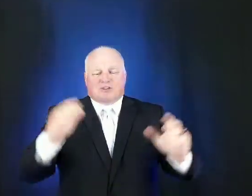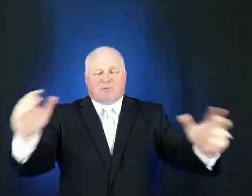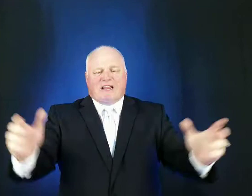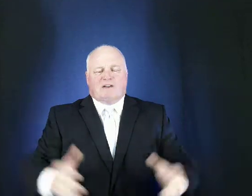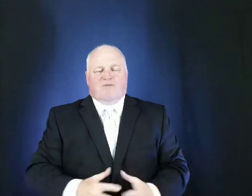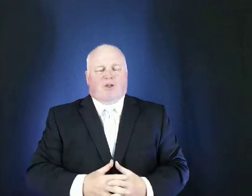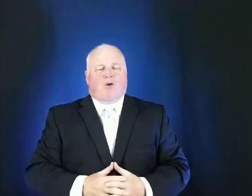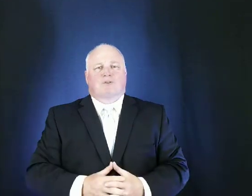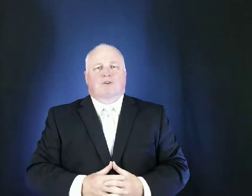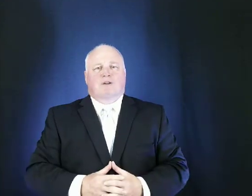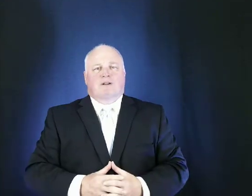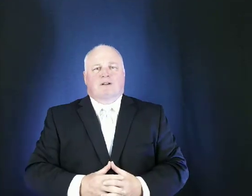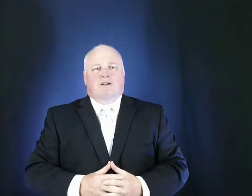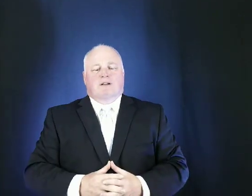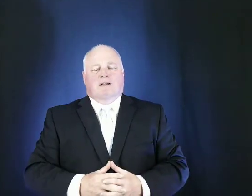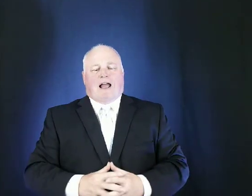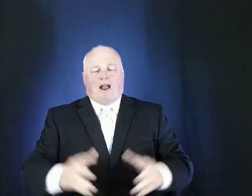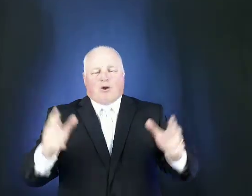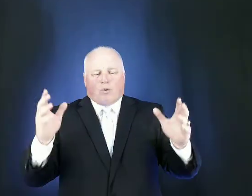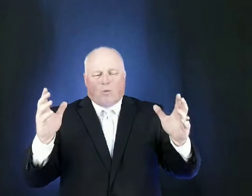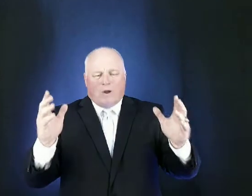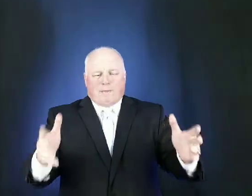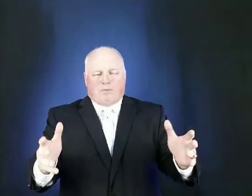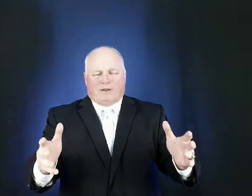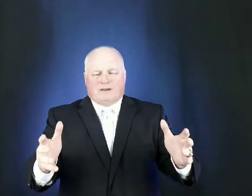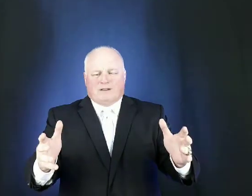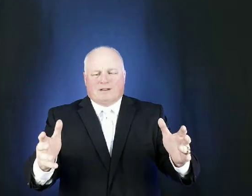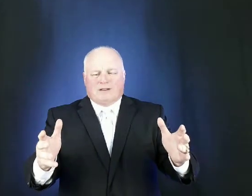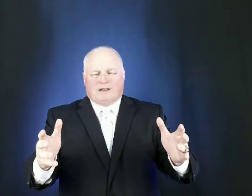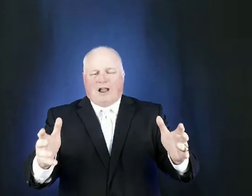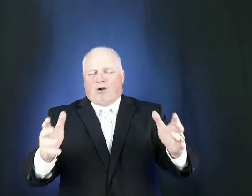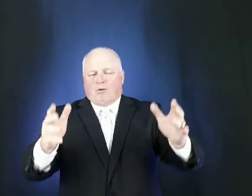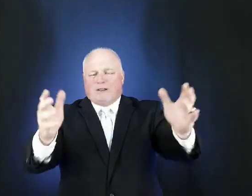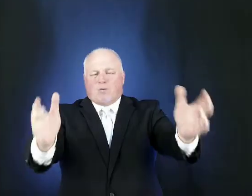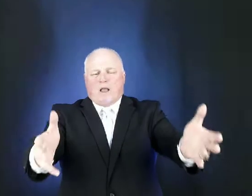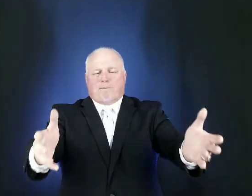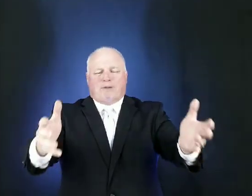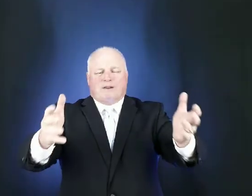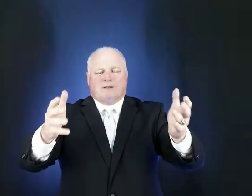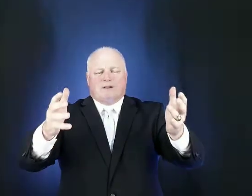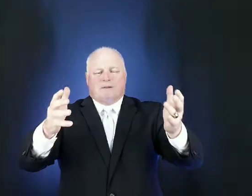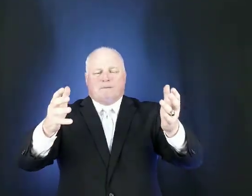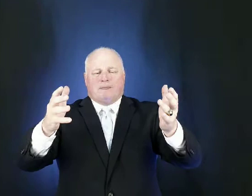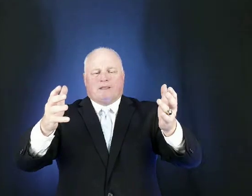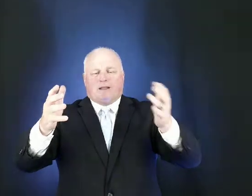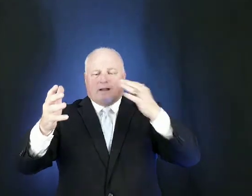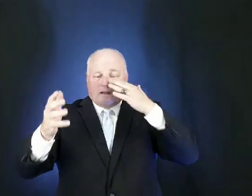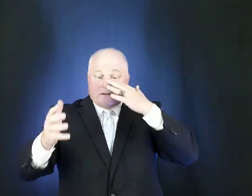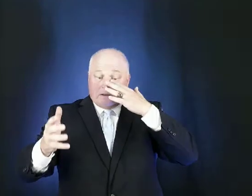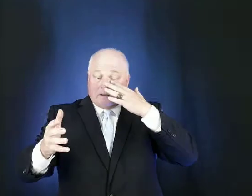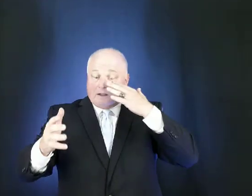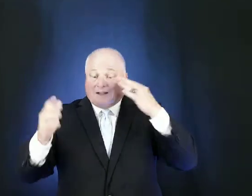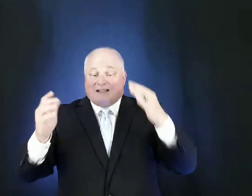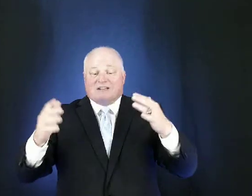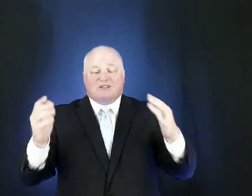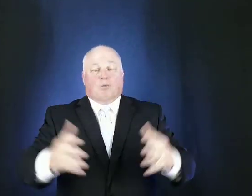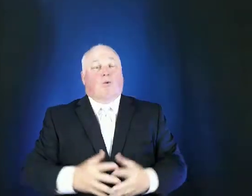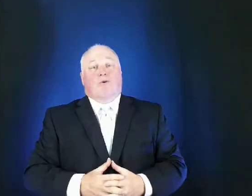speed of thought our weapon our only weapon against the world